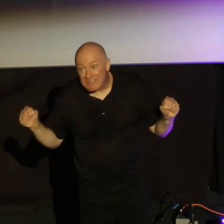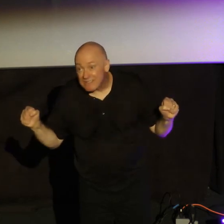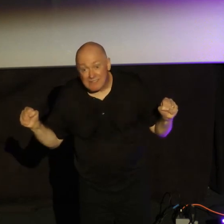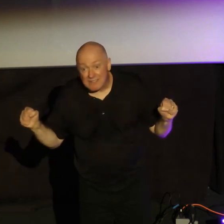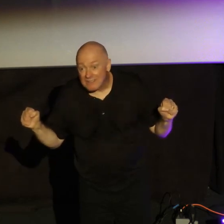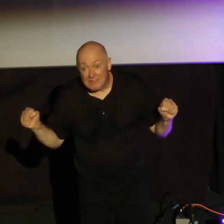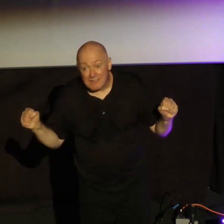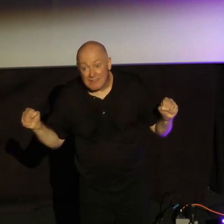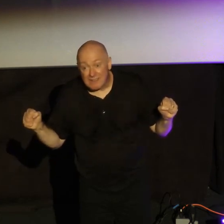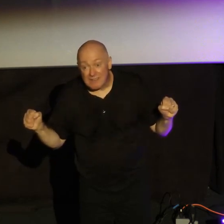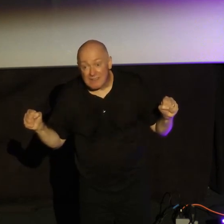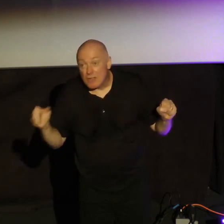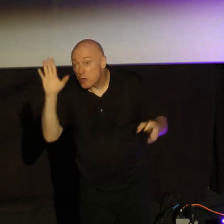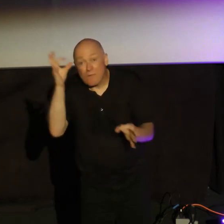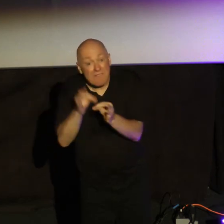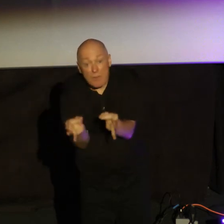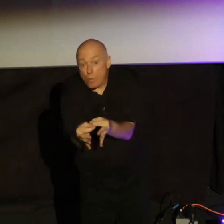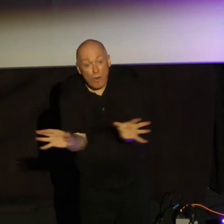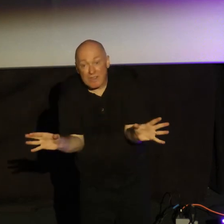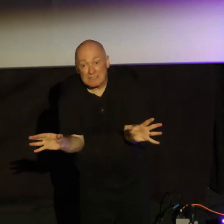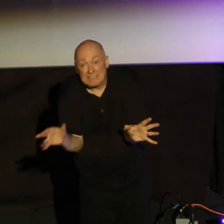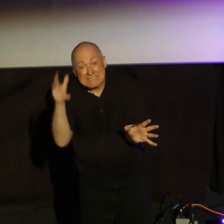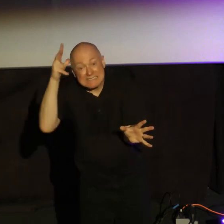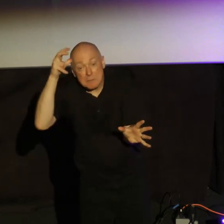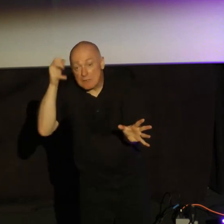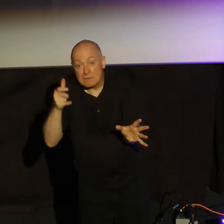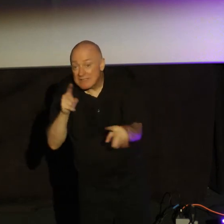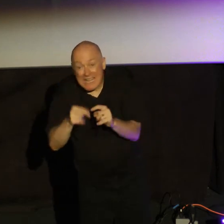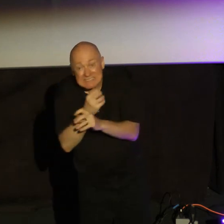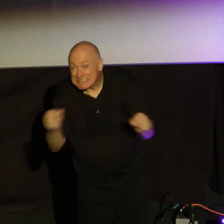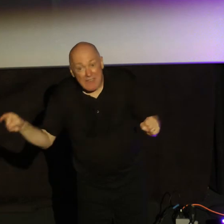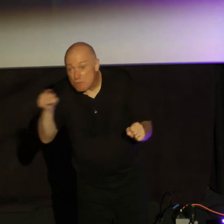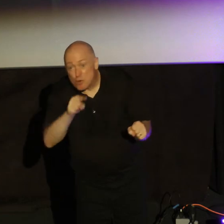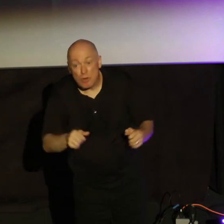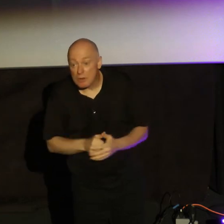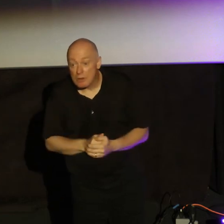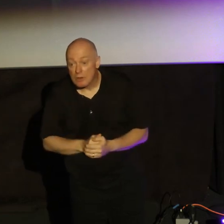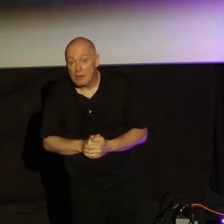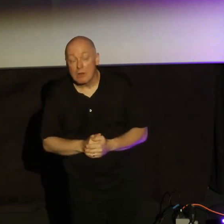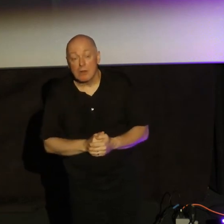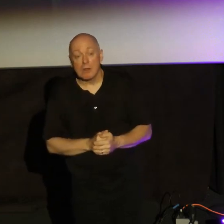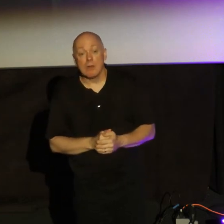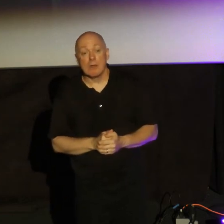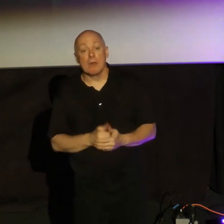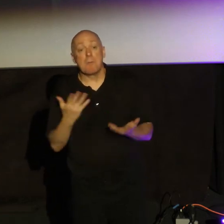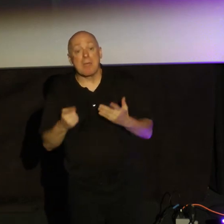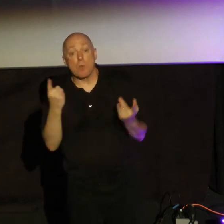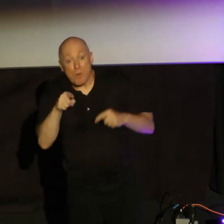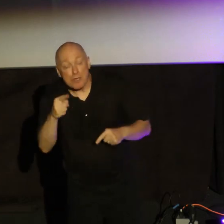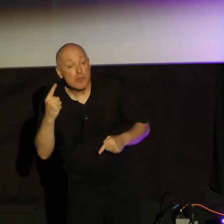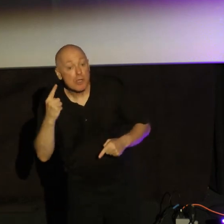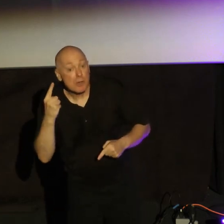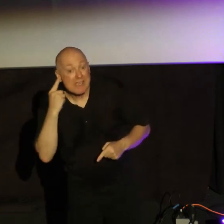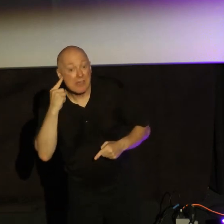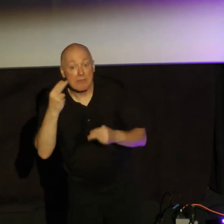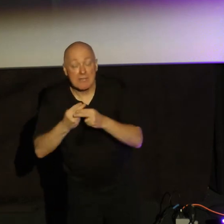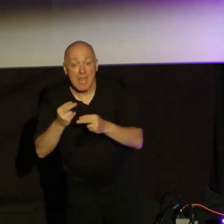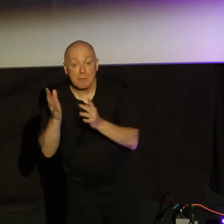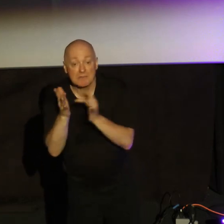Your faith is useless. It's demonic. It's not going to save you. Maybe when you hear about the name of Jesus, the hair on the back of your neck does stand